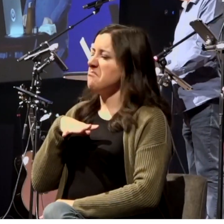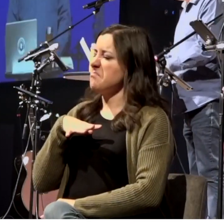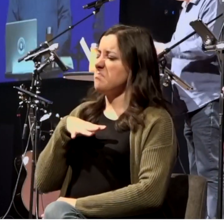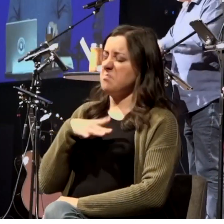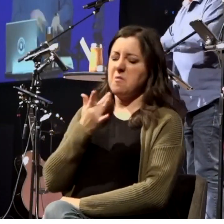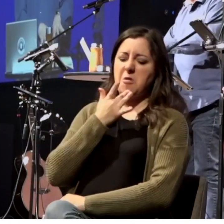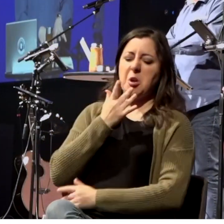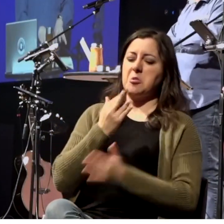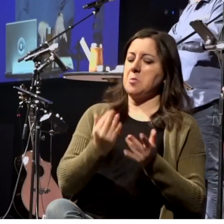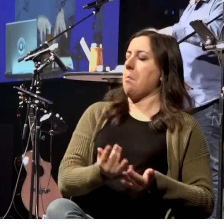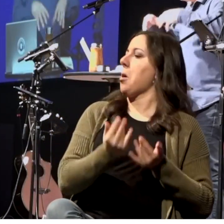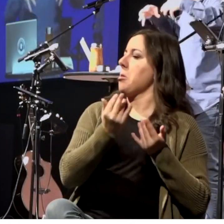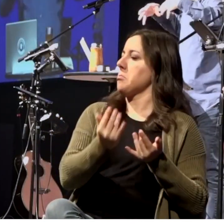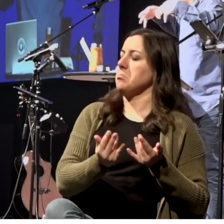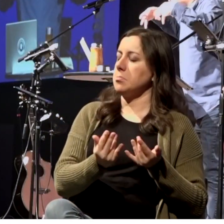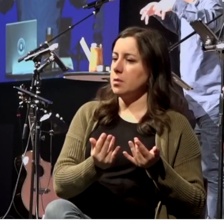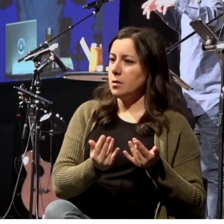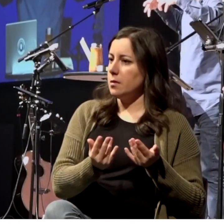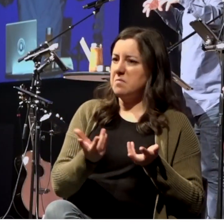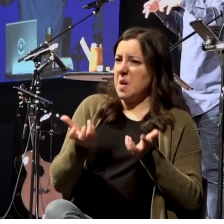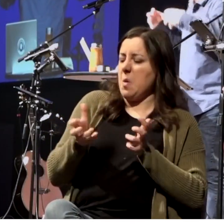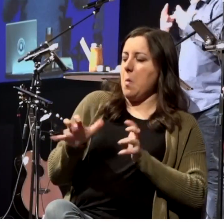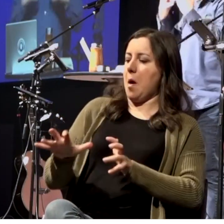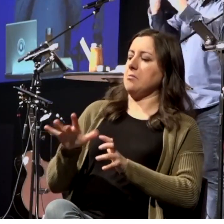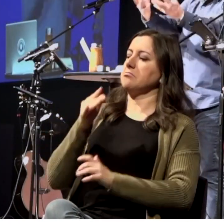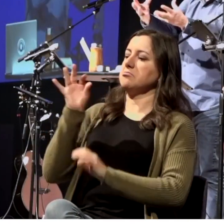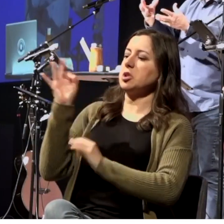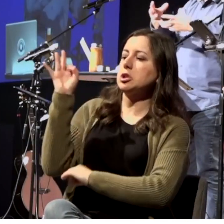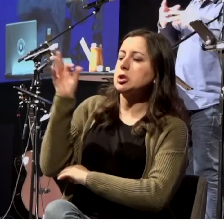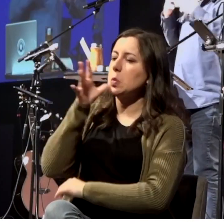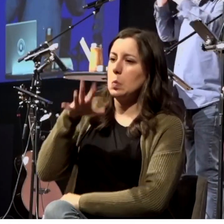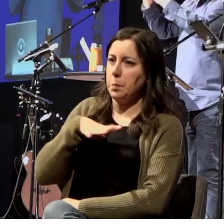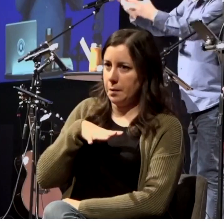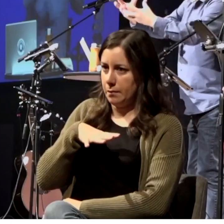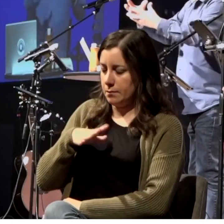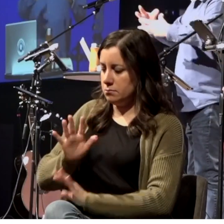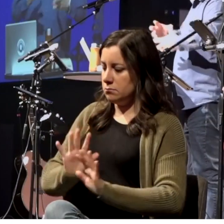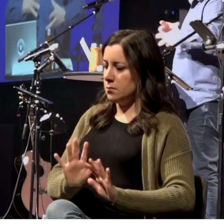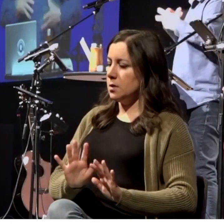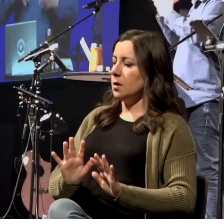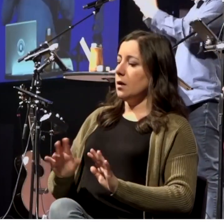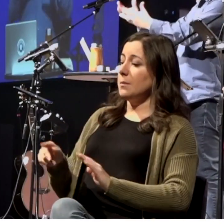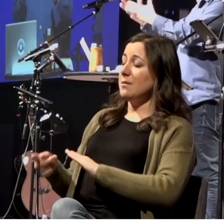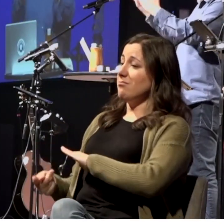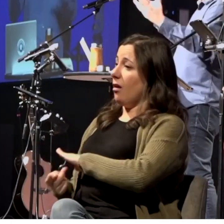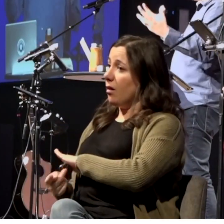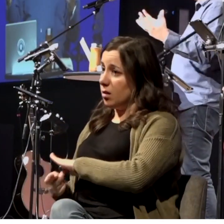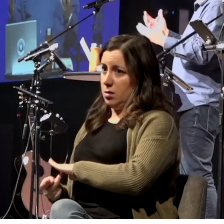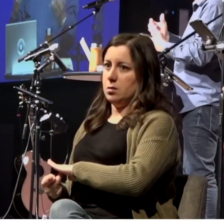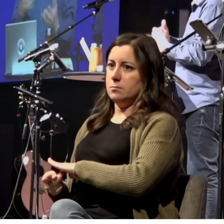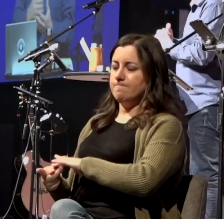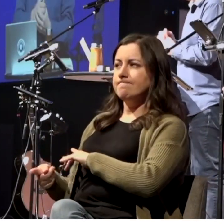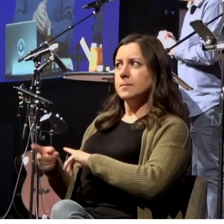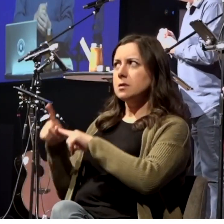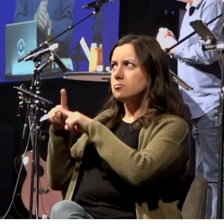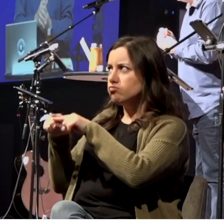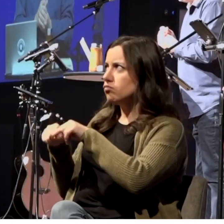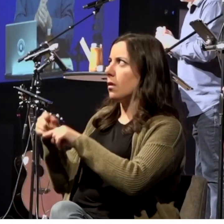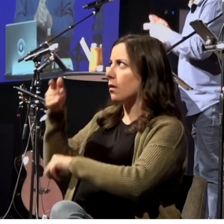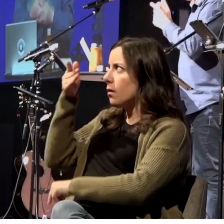But Paul here, he's armed with a godly where, when, and how, because he's waited upon the Lord. And